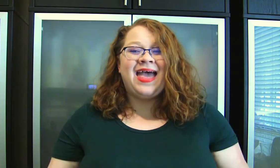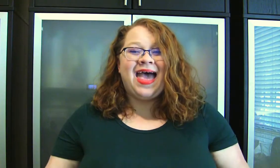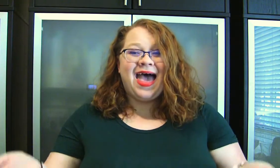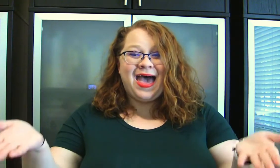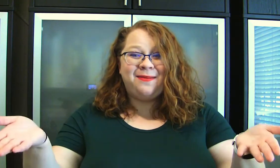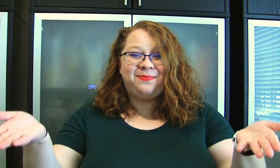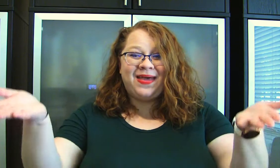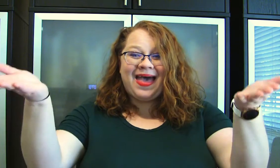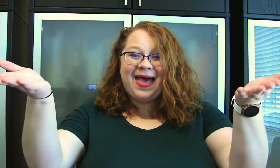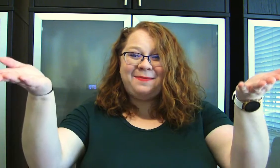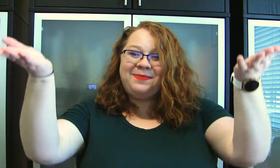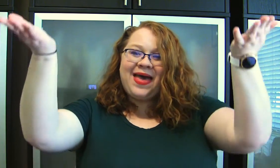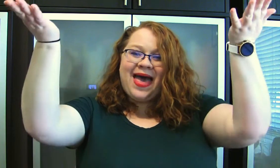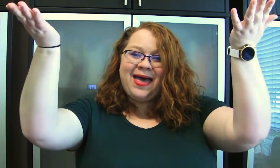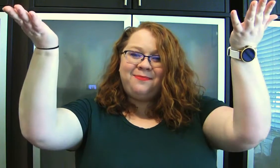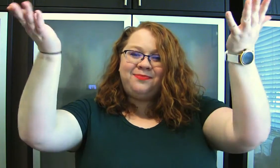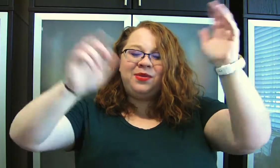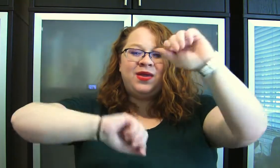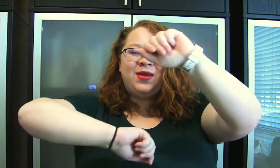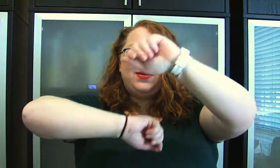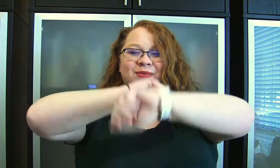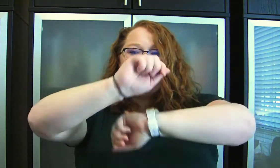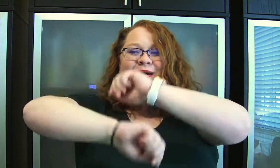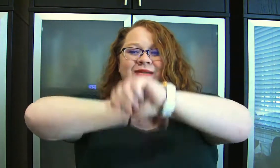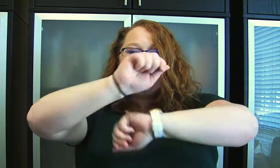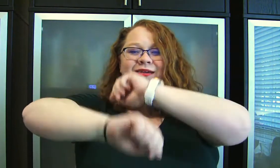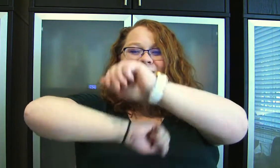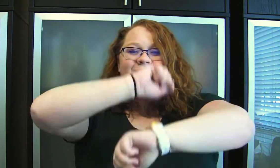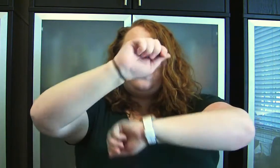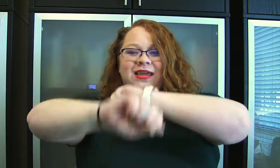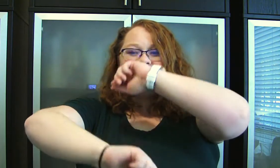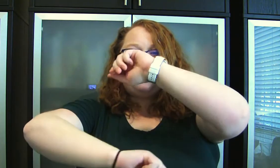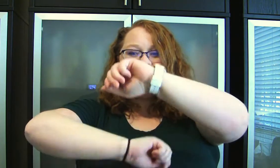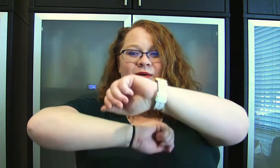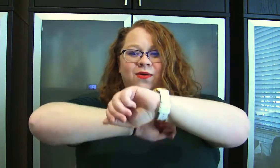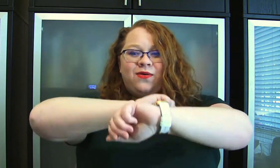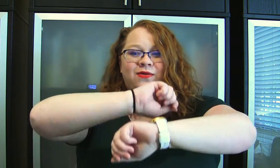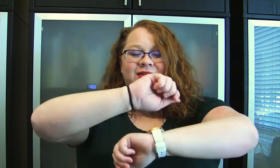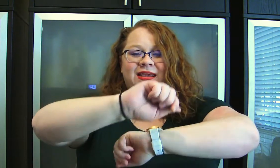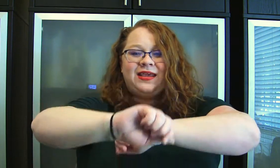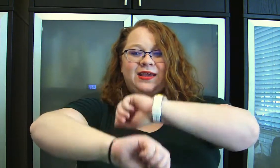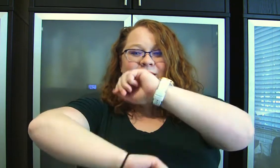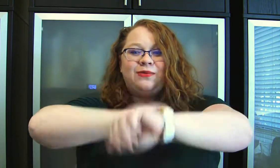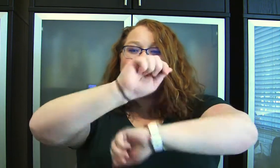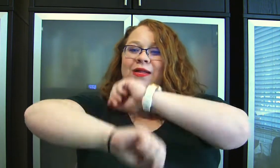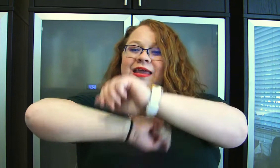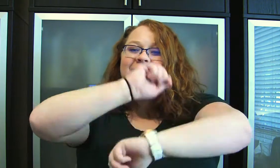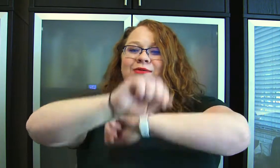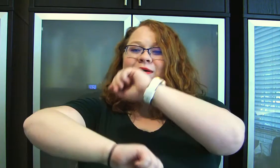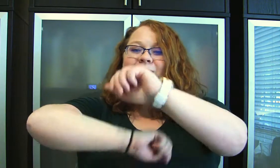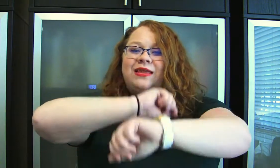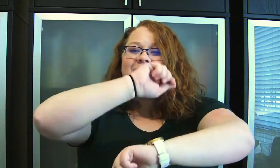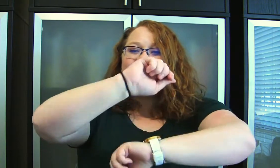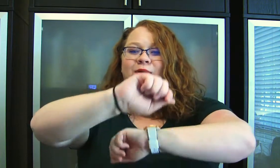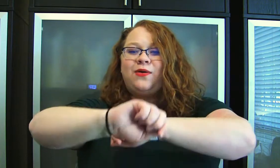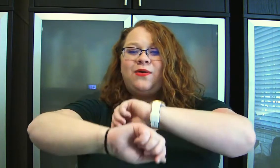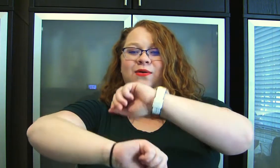Up, up, up. Roly, roly, poly. Roly, roly, poly.